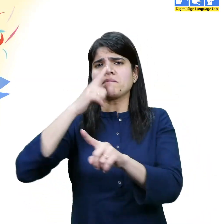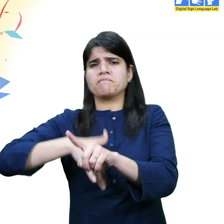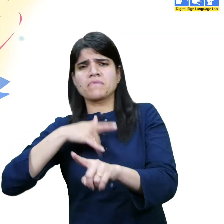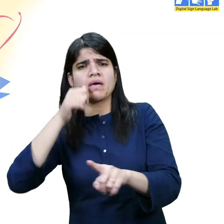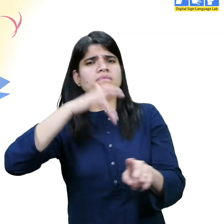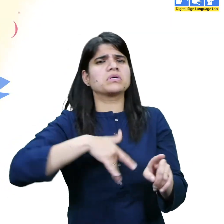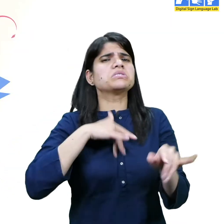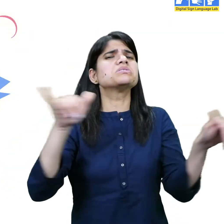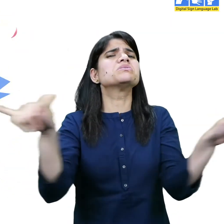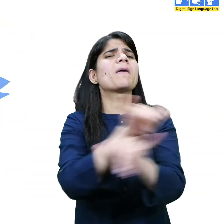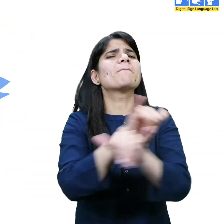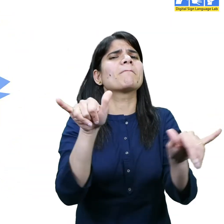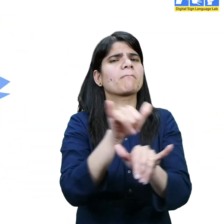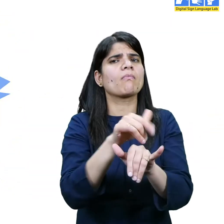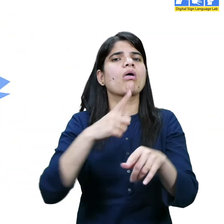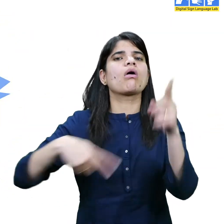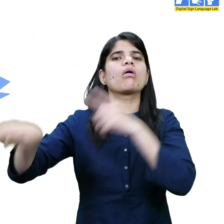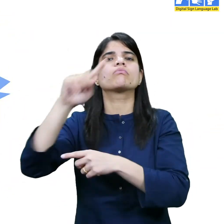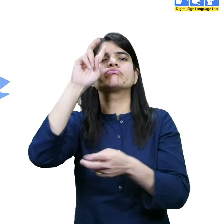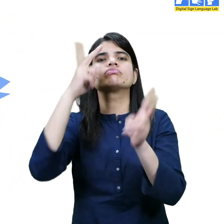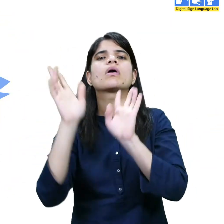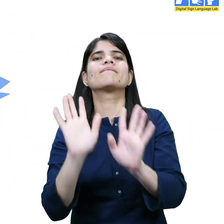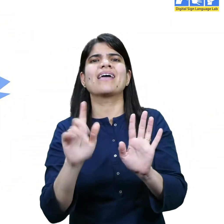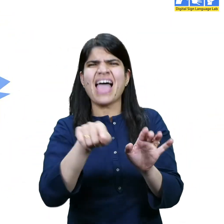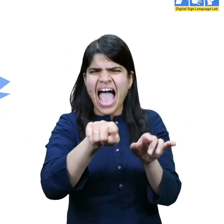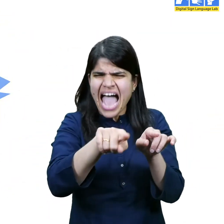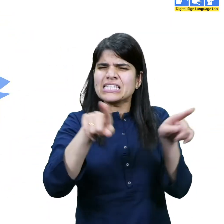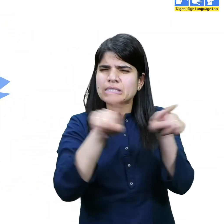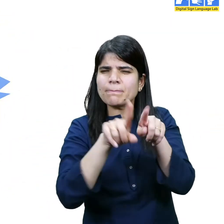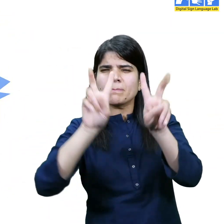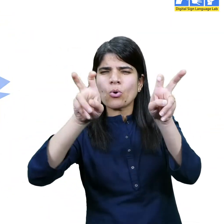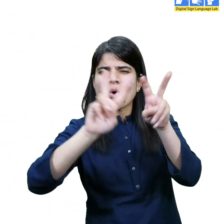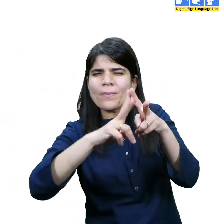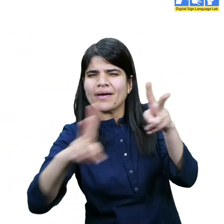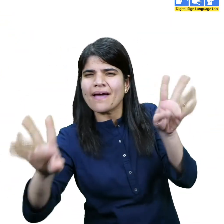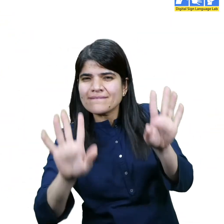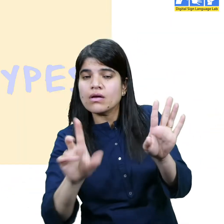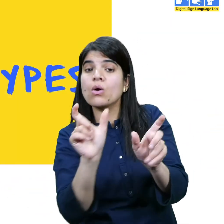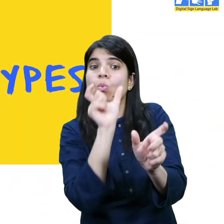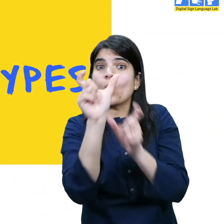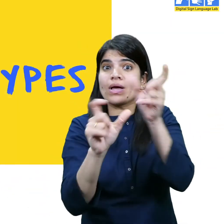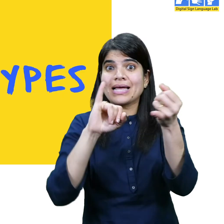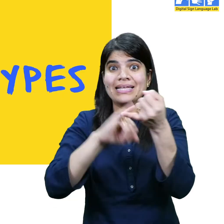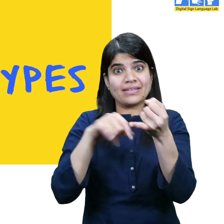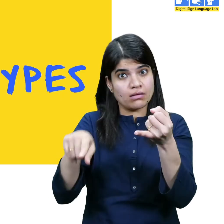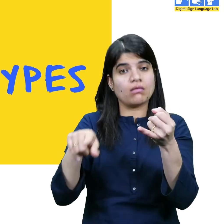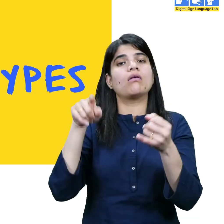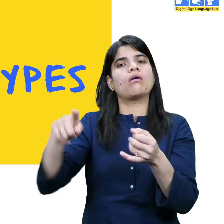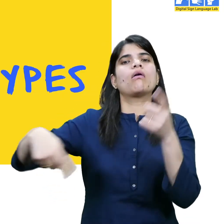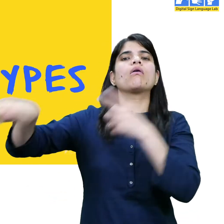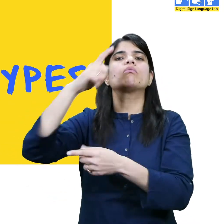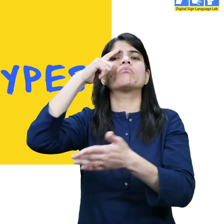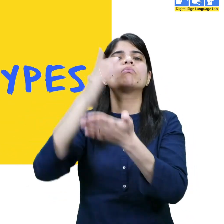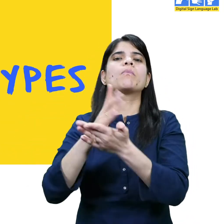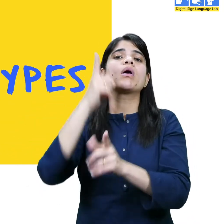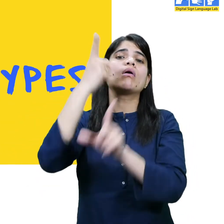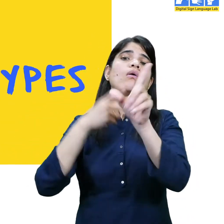express your feelings and to be vulnerable. These kinds of phrases exist because of centuries of